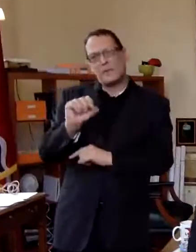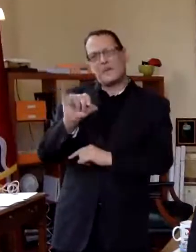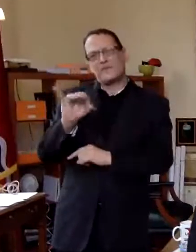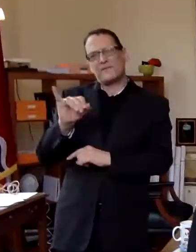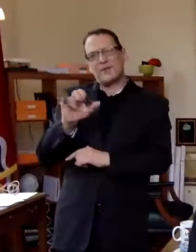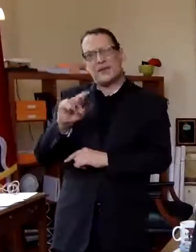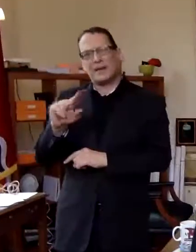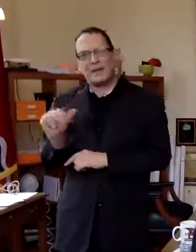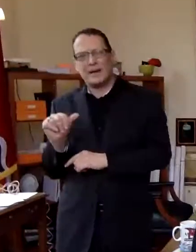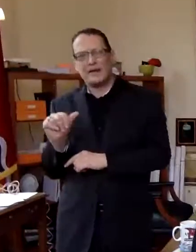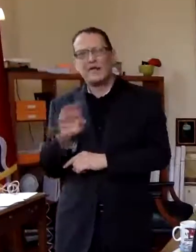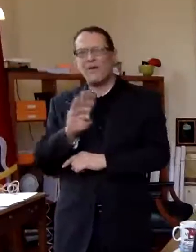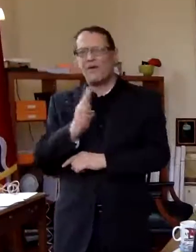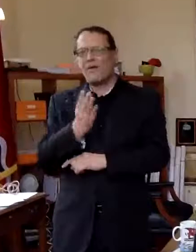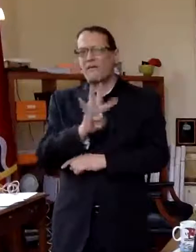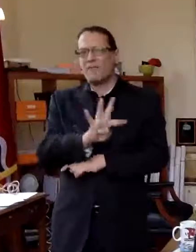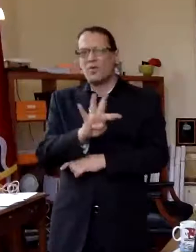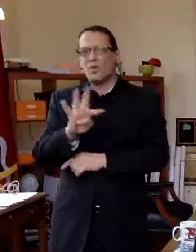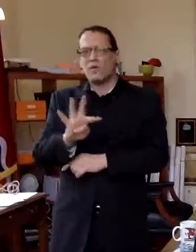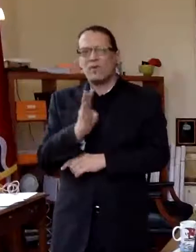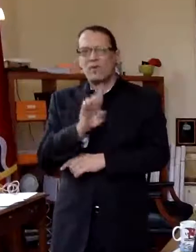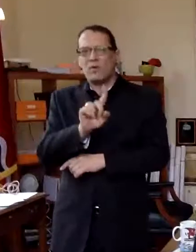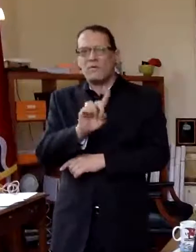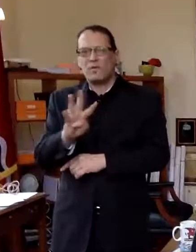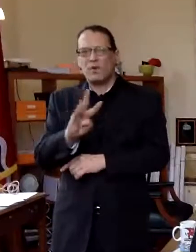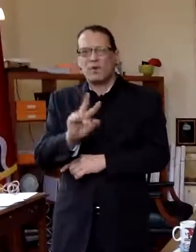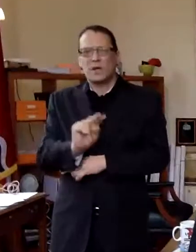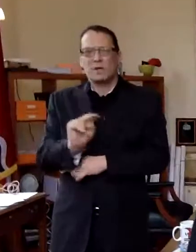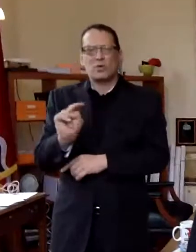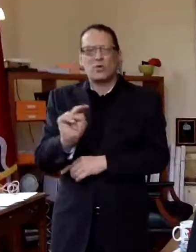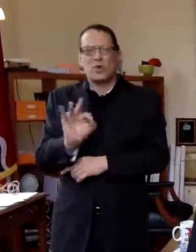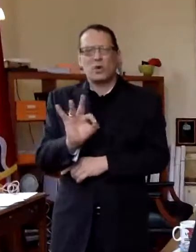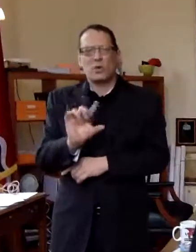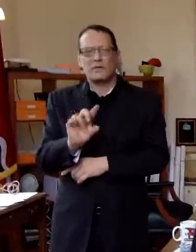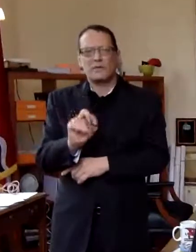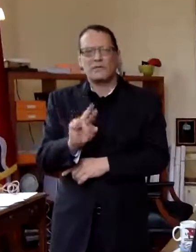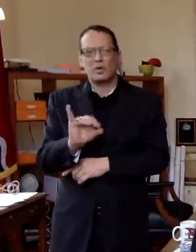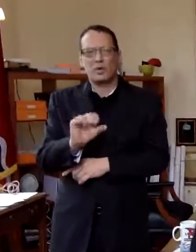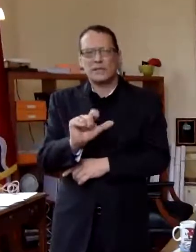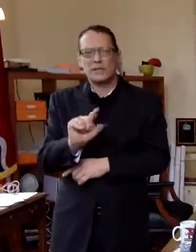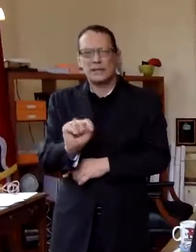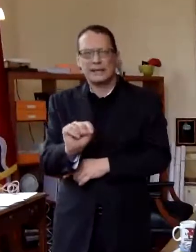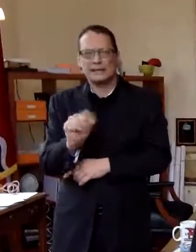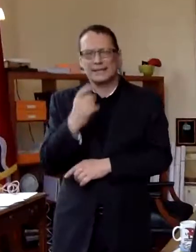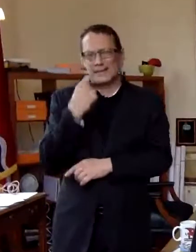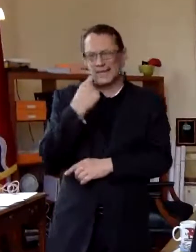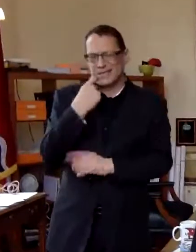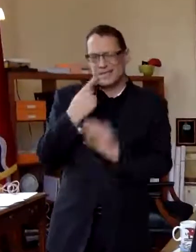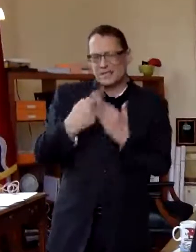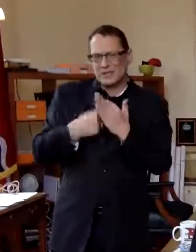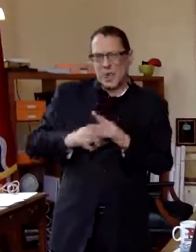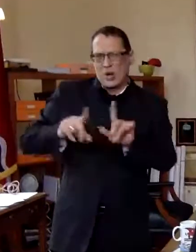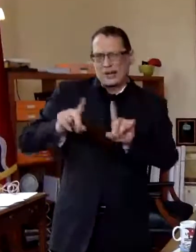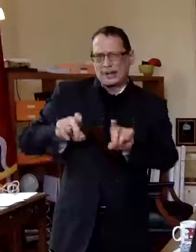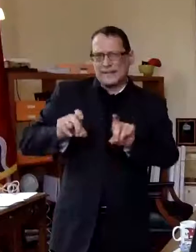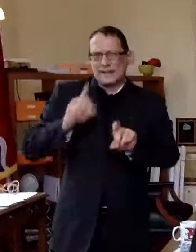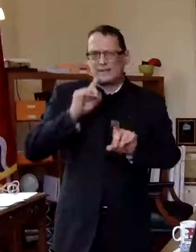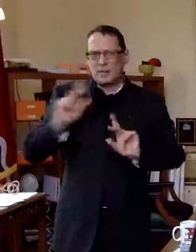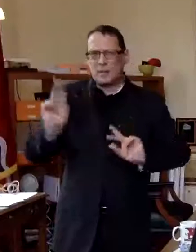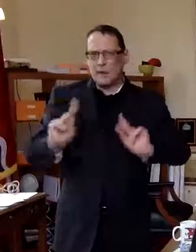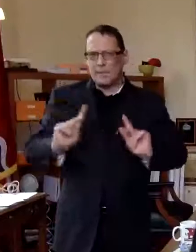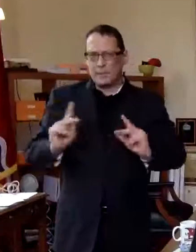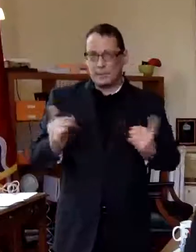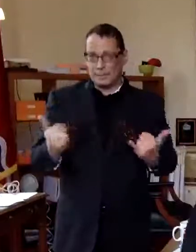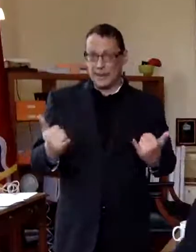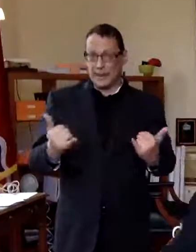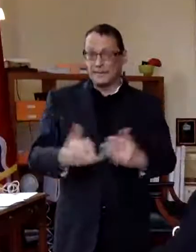4414 north floriston which they just started doing testing to the public today